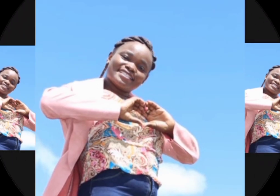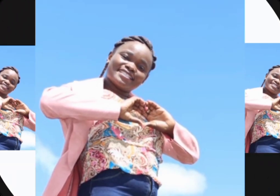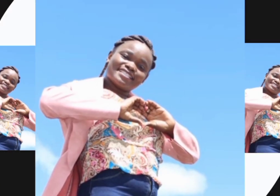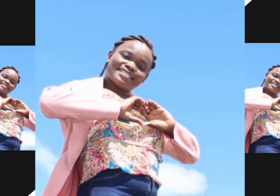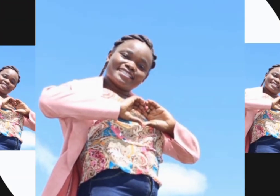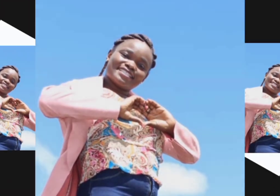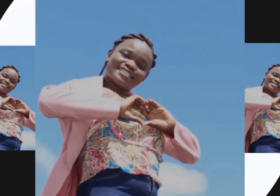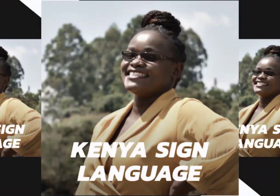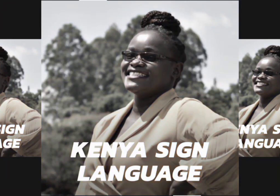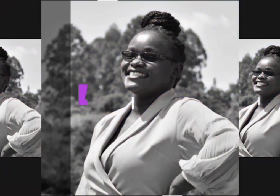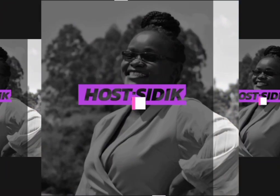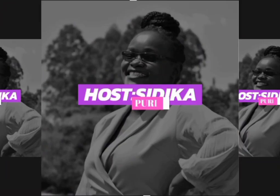so so so